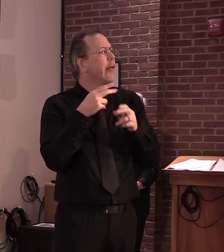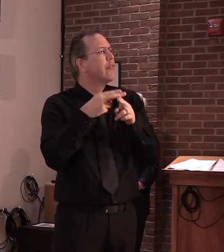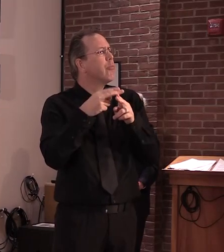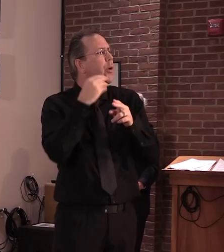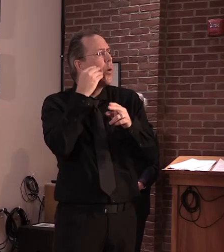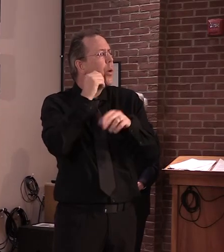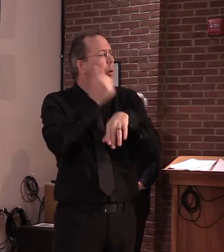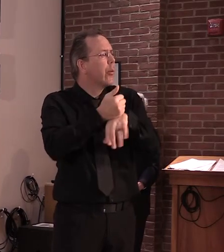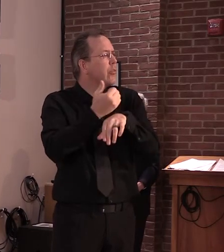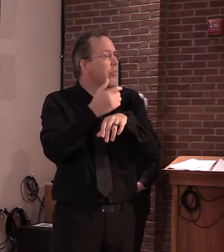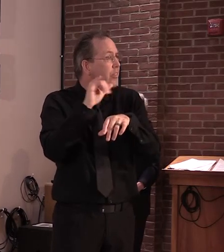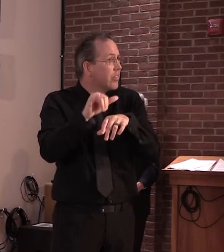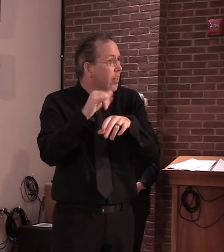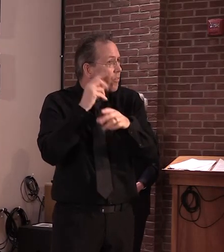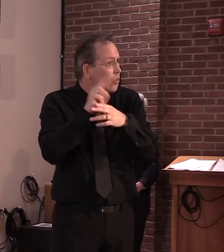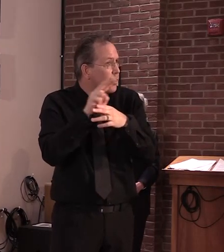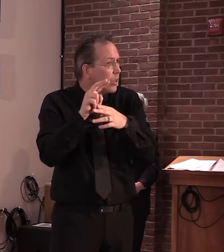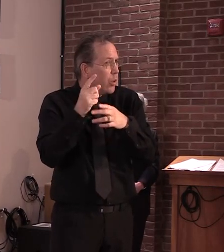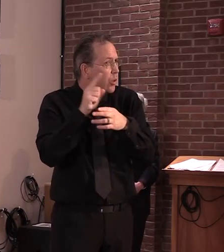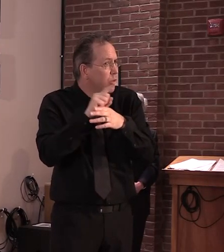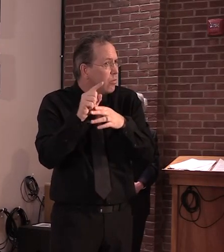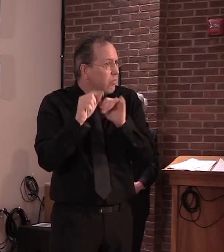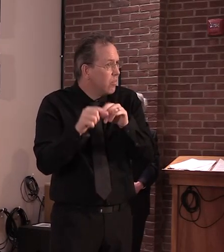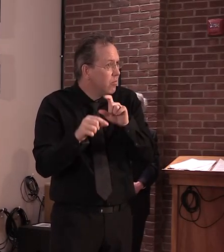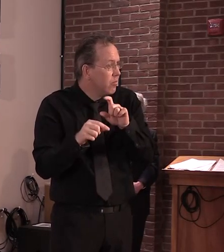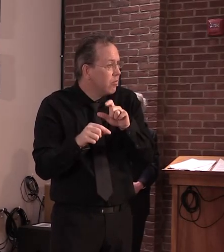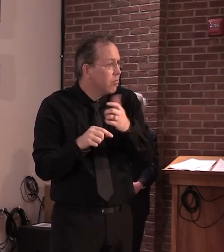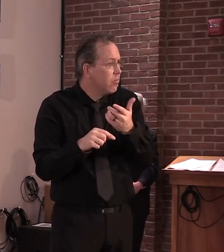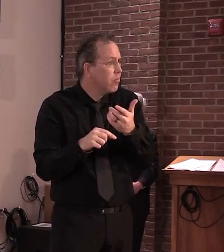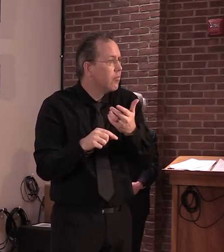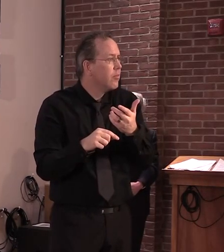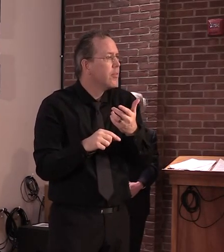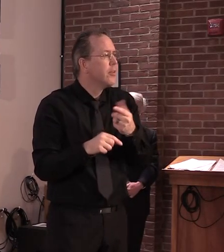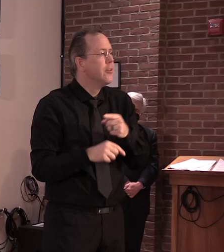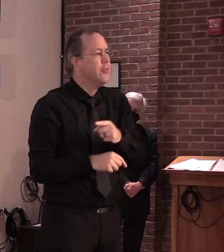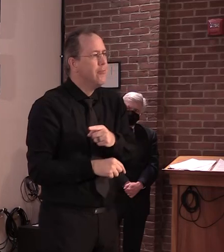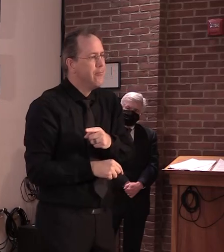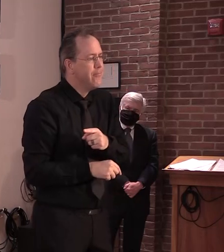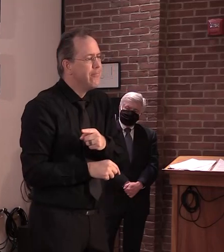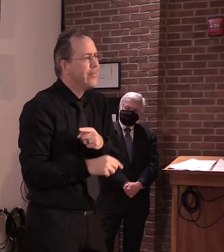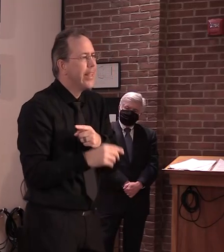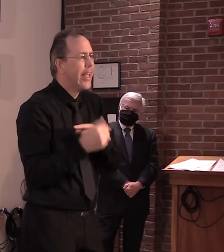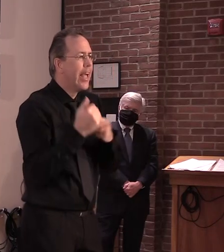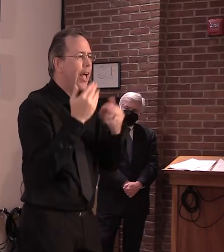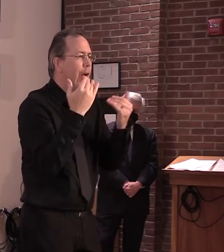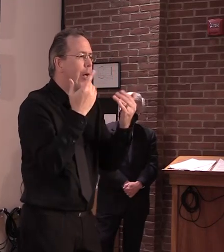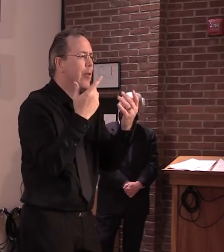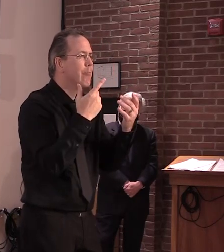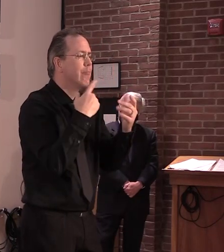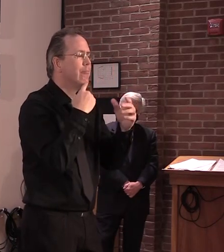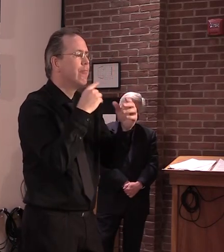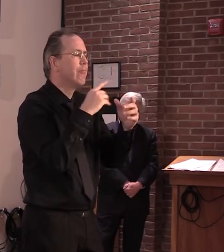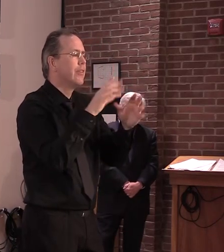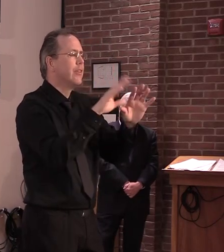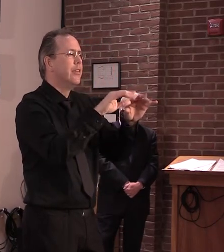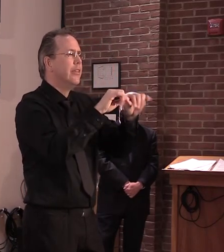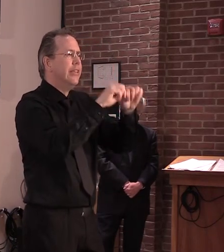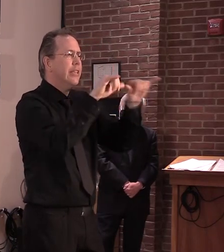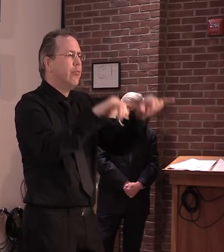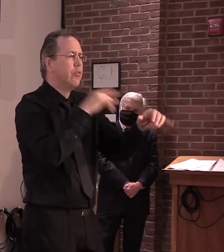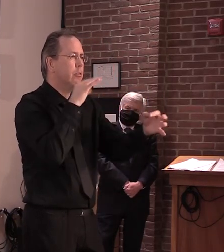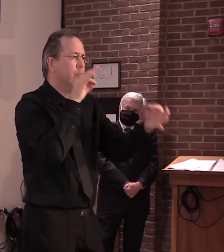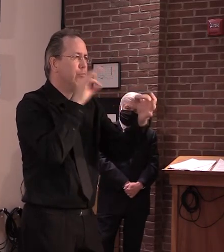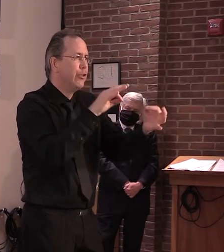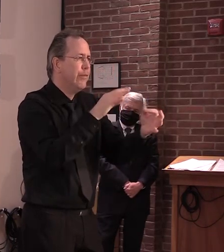hope. Obviously, nothing perfect about this system and there are no nobody is verifying in some respects.